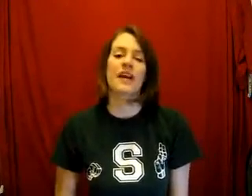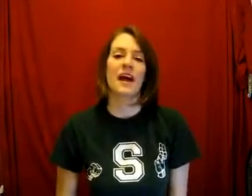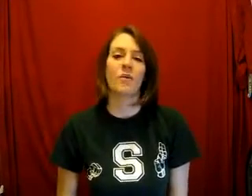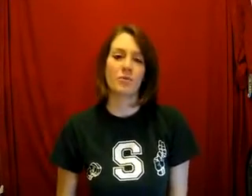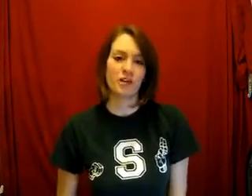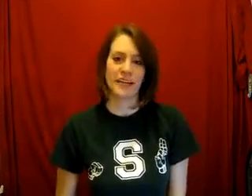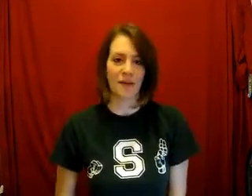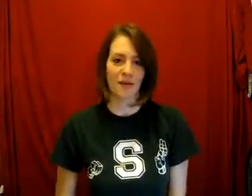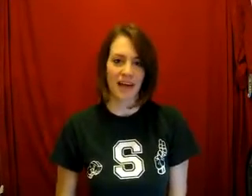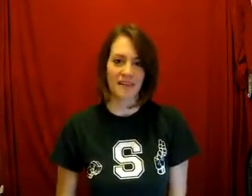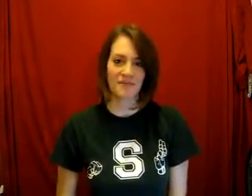try that one more time, okay?